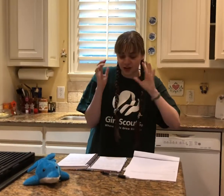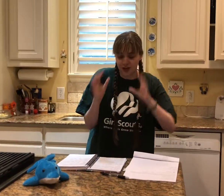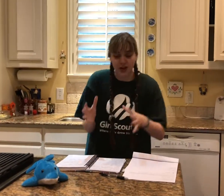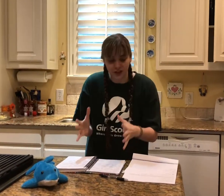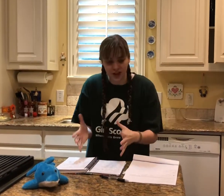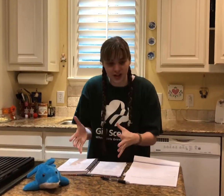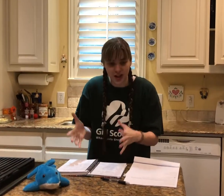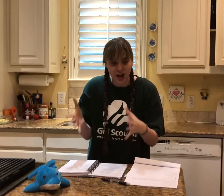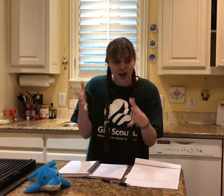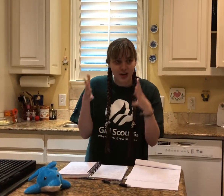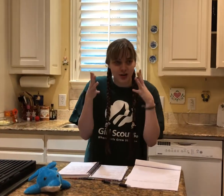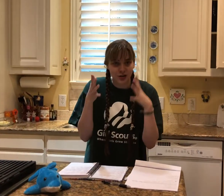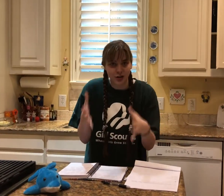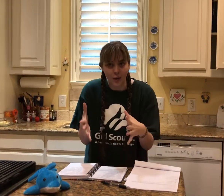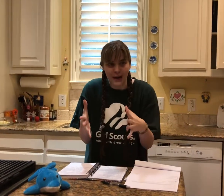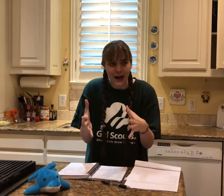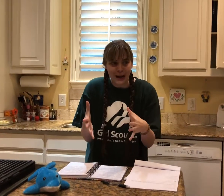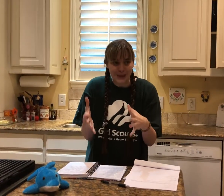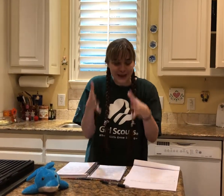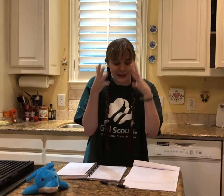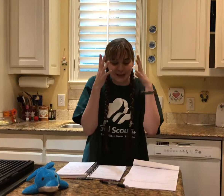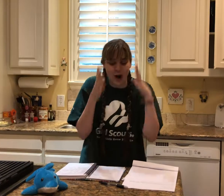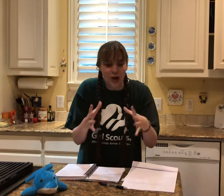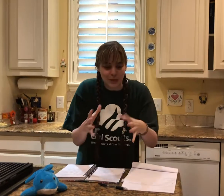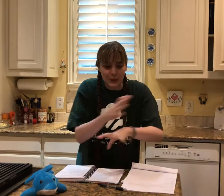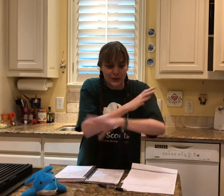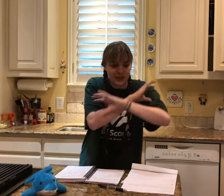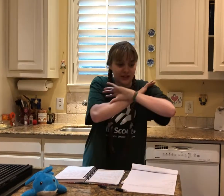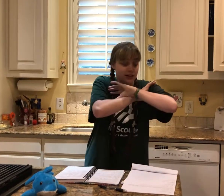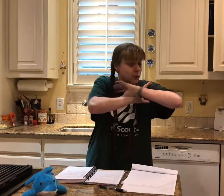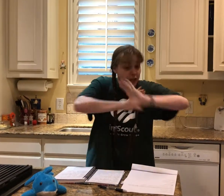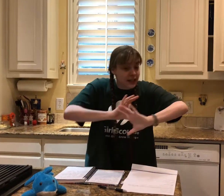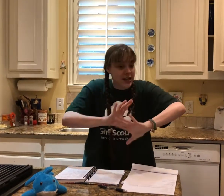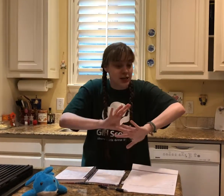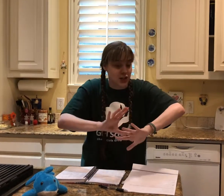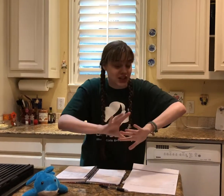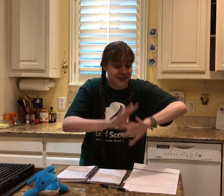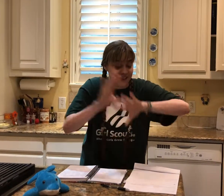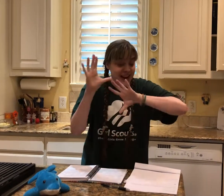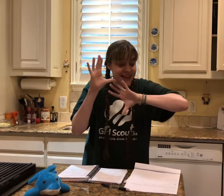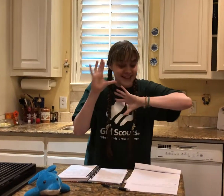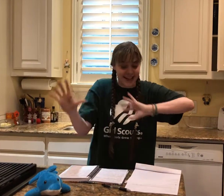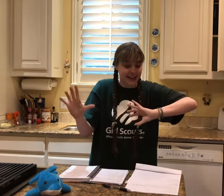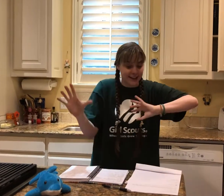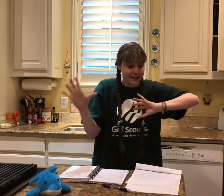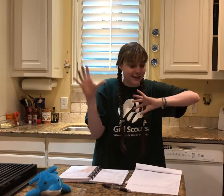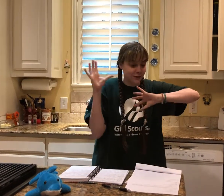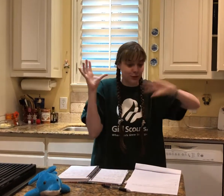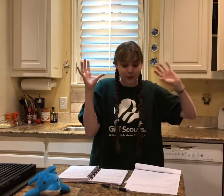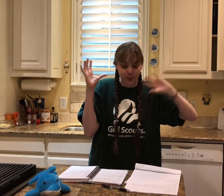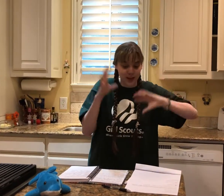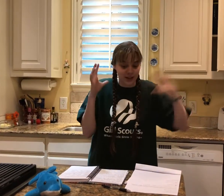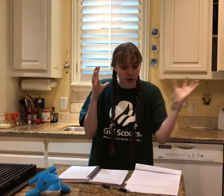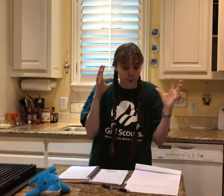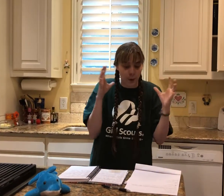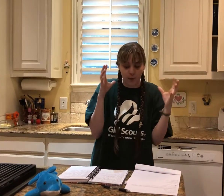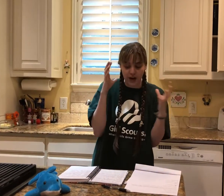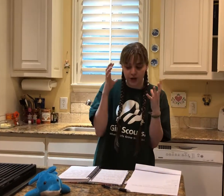a starfish going up against an octopus is a really interesting fight to say the least if you because they are both very